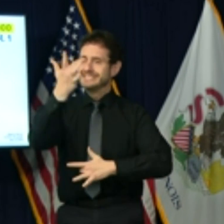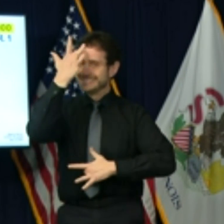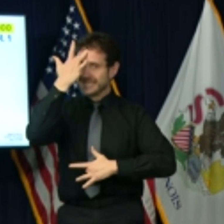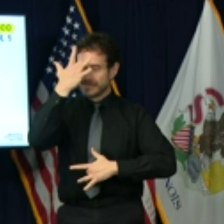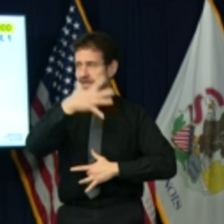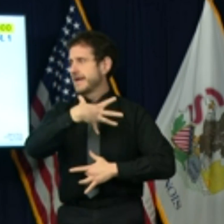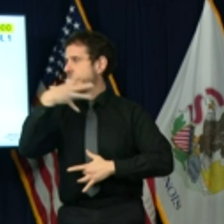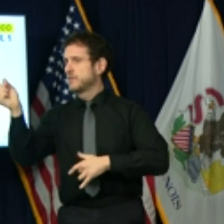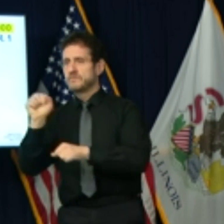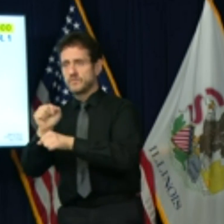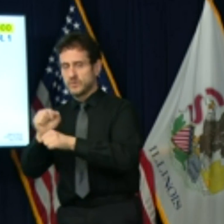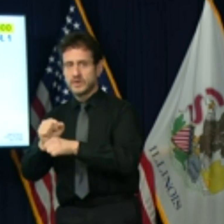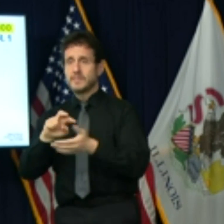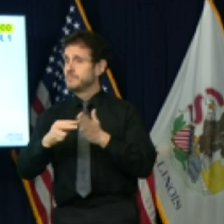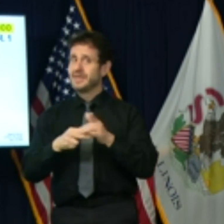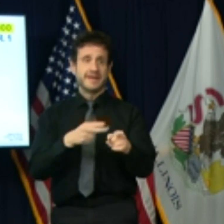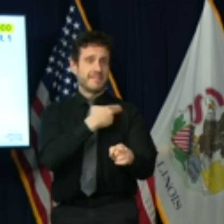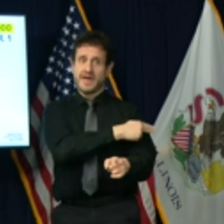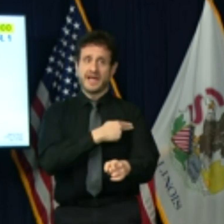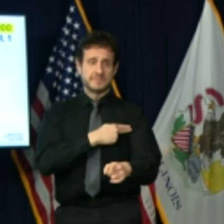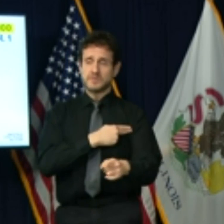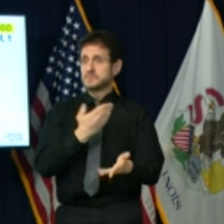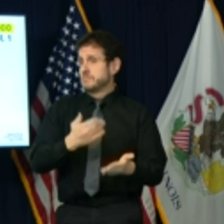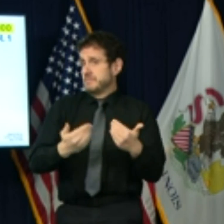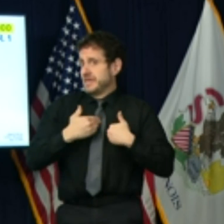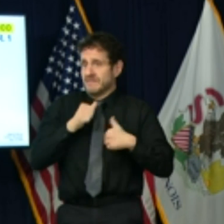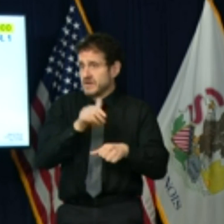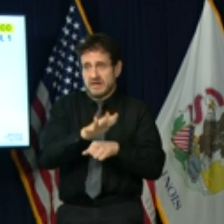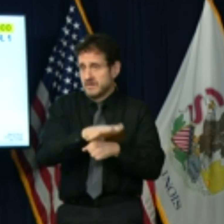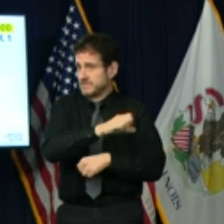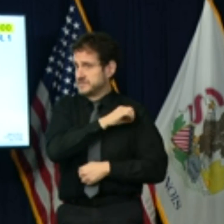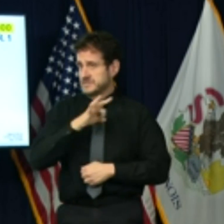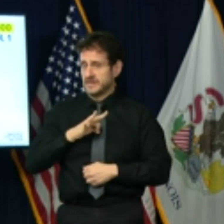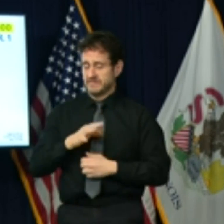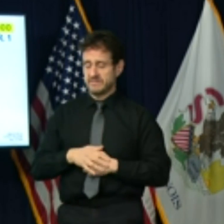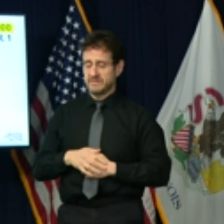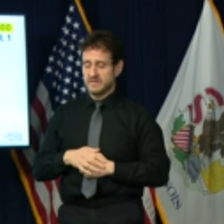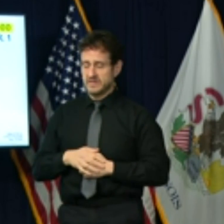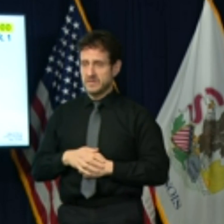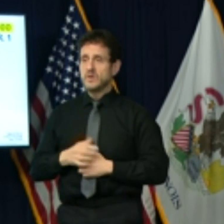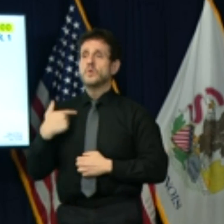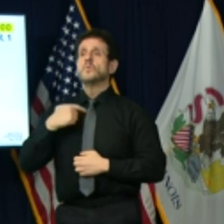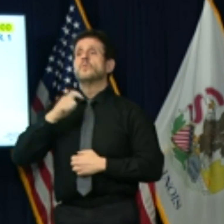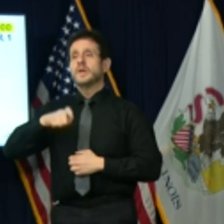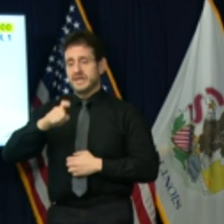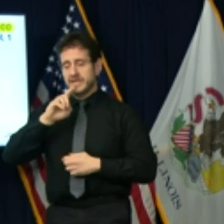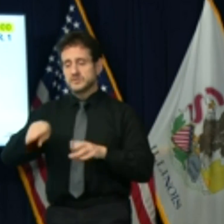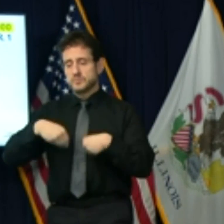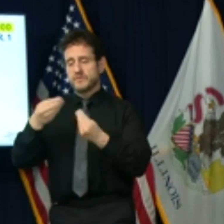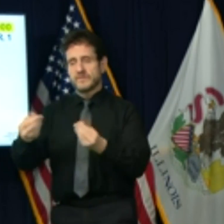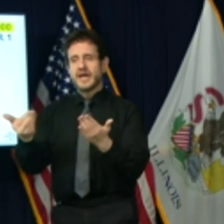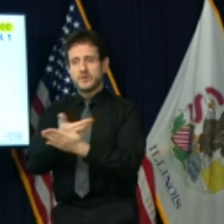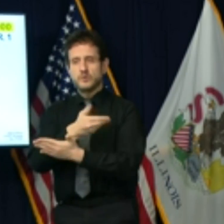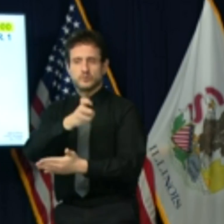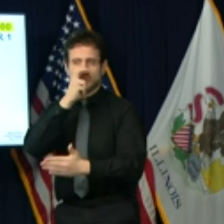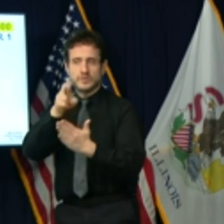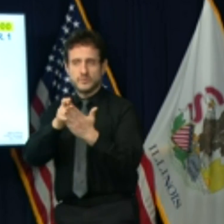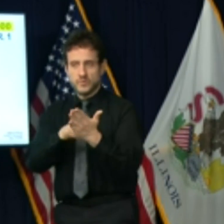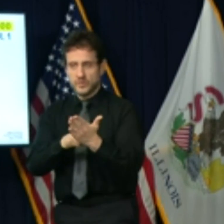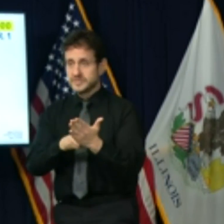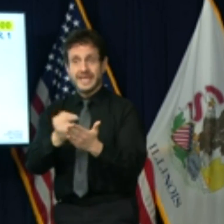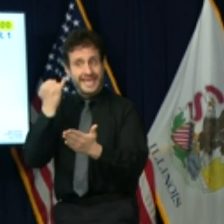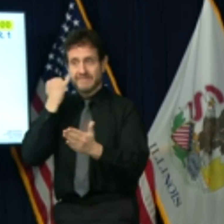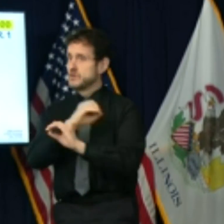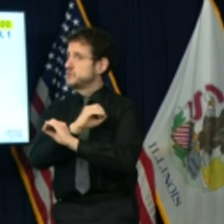shortages. Without new interventions, projections show between 17,000